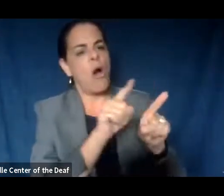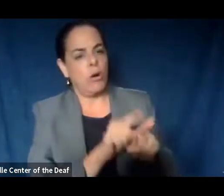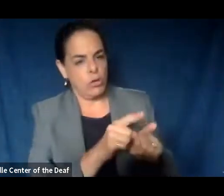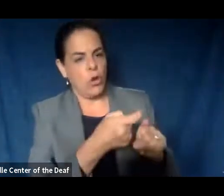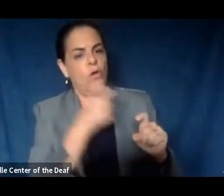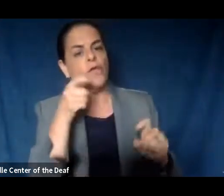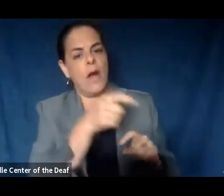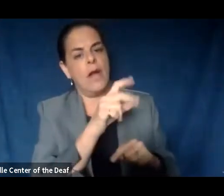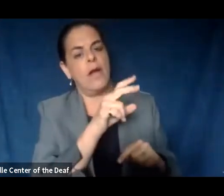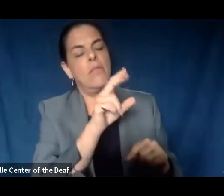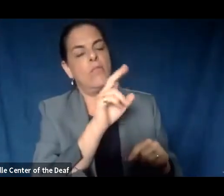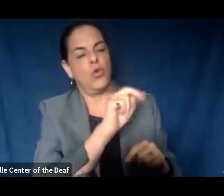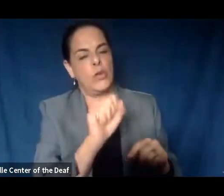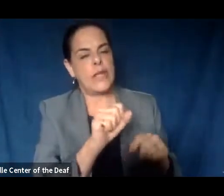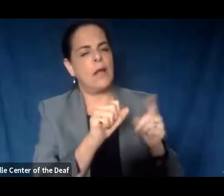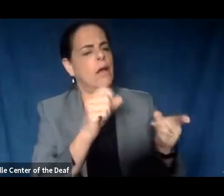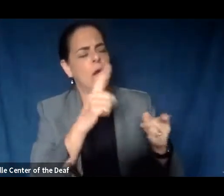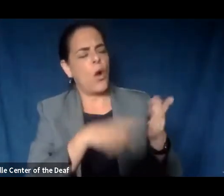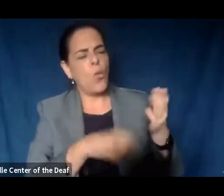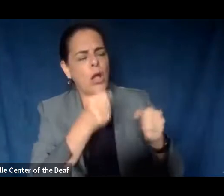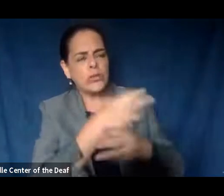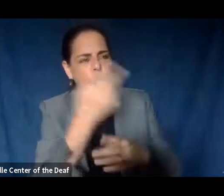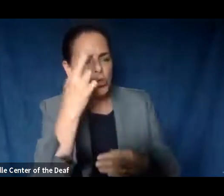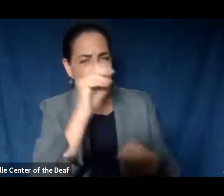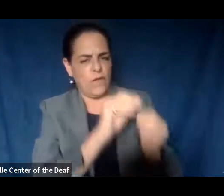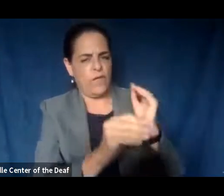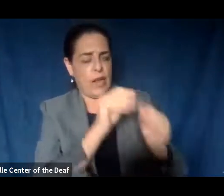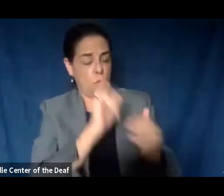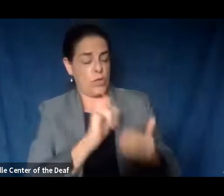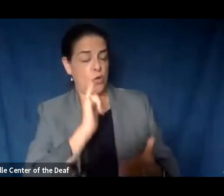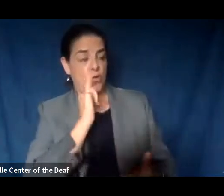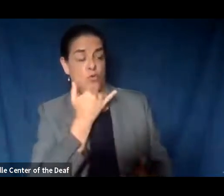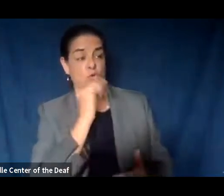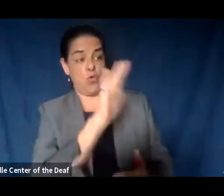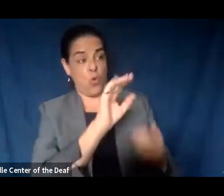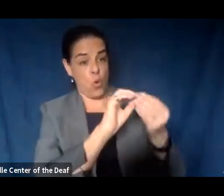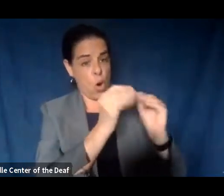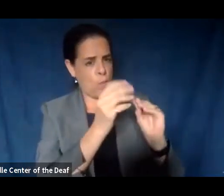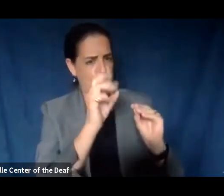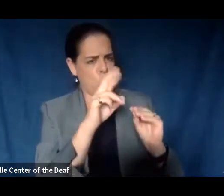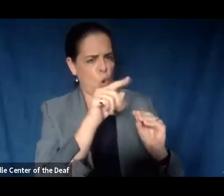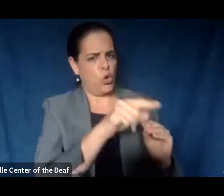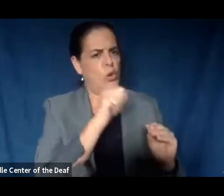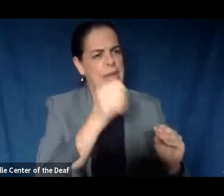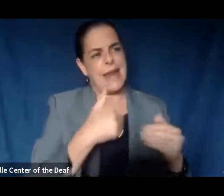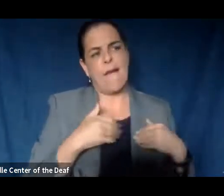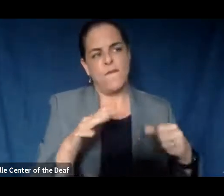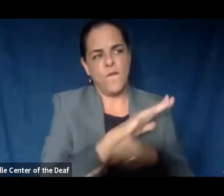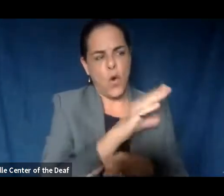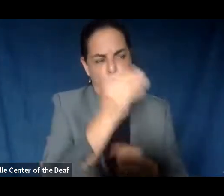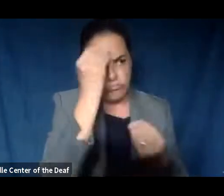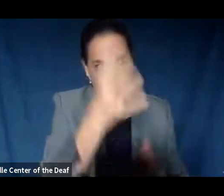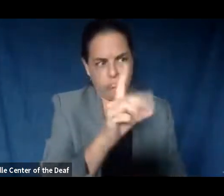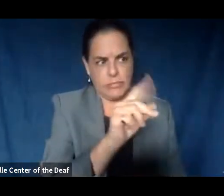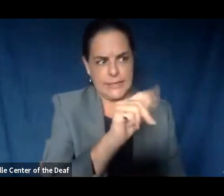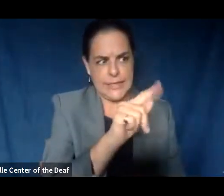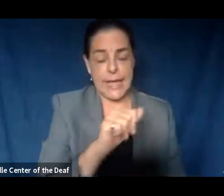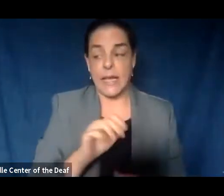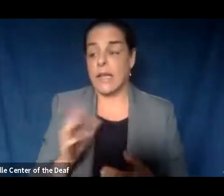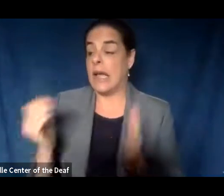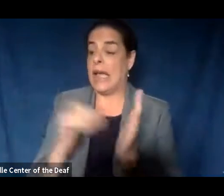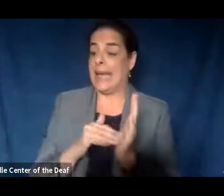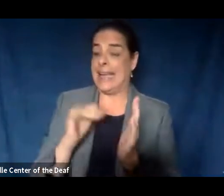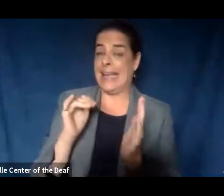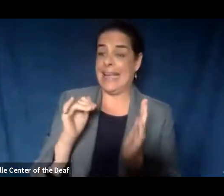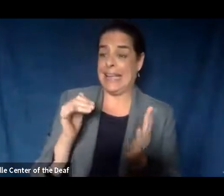what was the cause of the correction? Was that an error in your calculations or were you working with incomplete data? Again, I don't have that